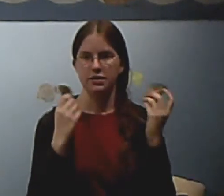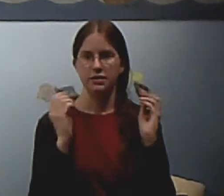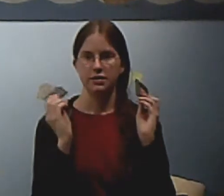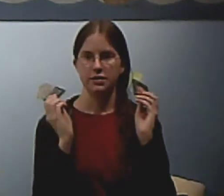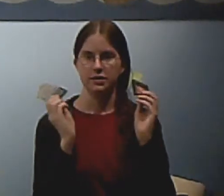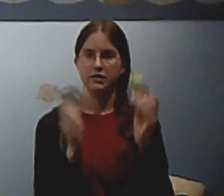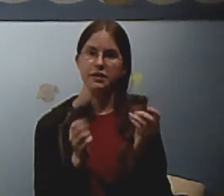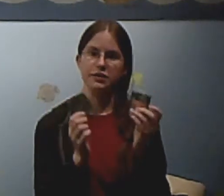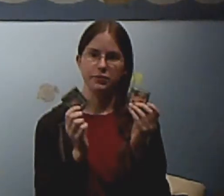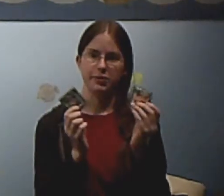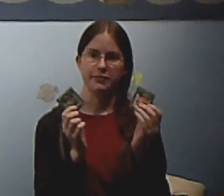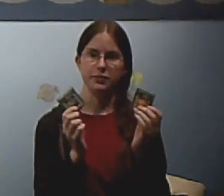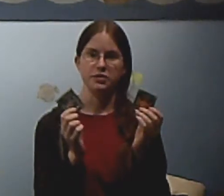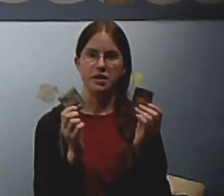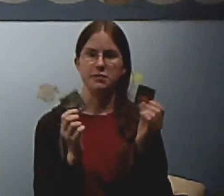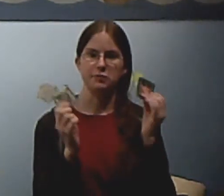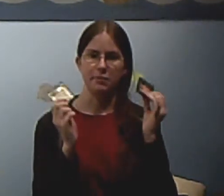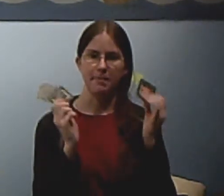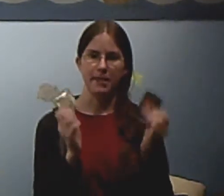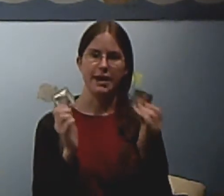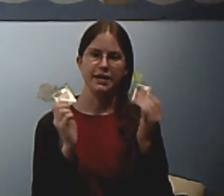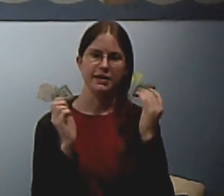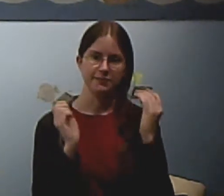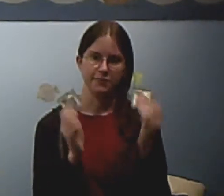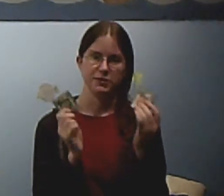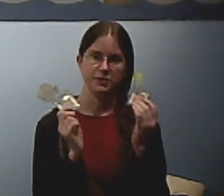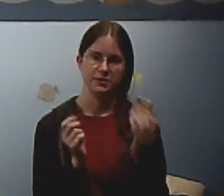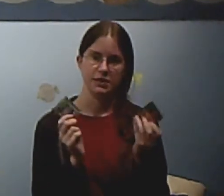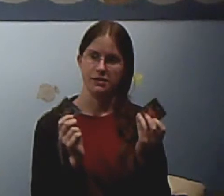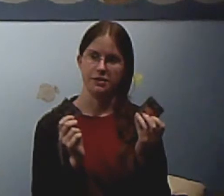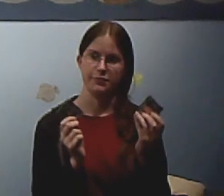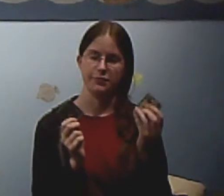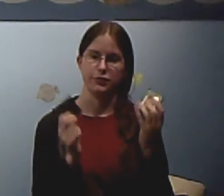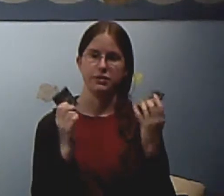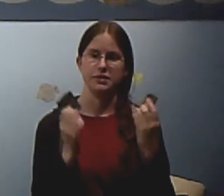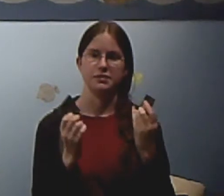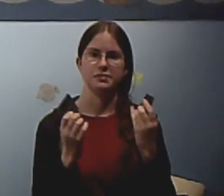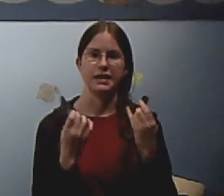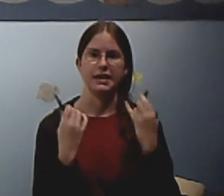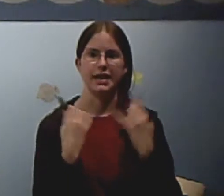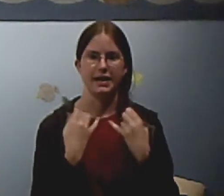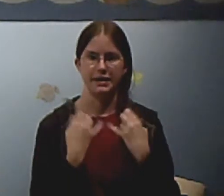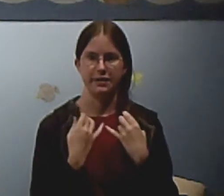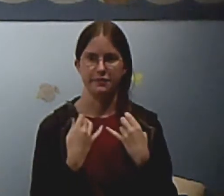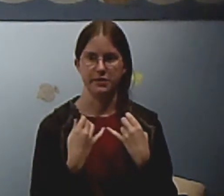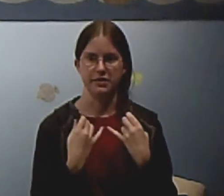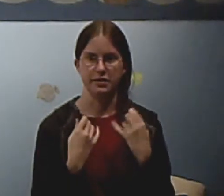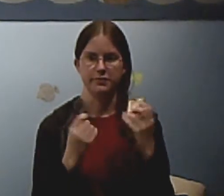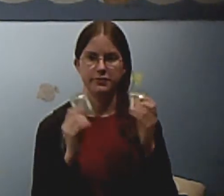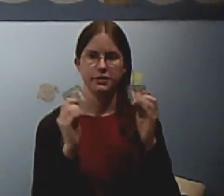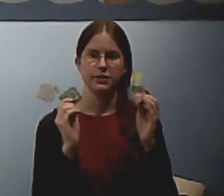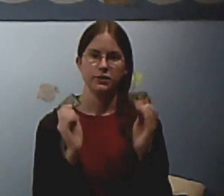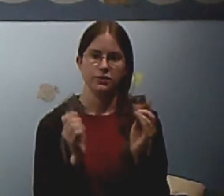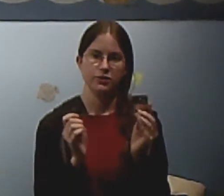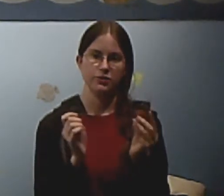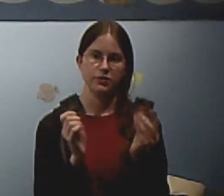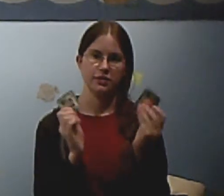But, these were my first games for my first system. For the system that I got for myself. So,